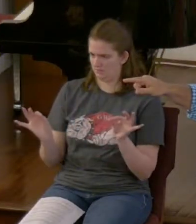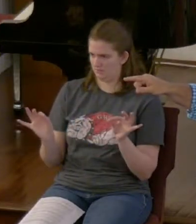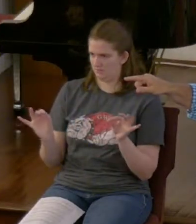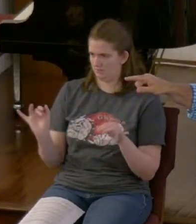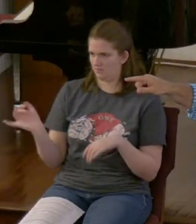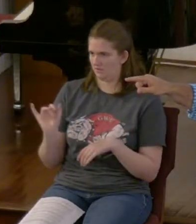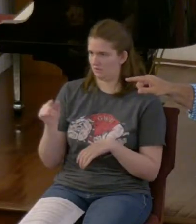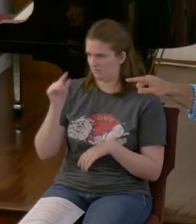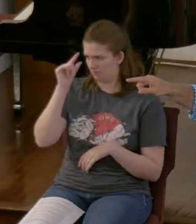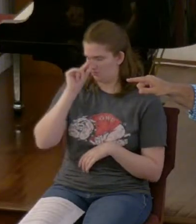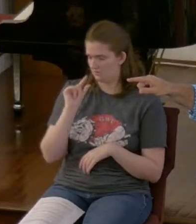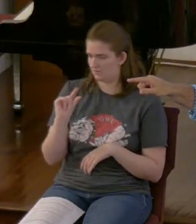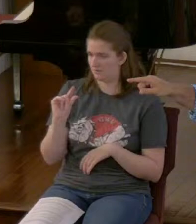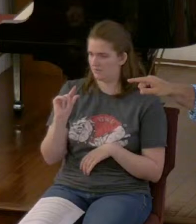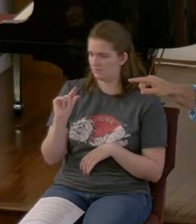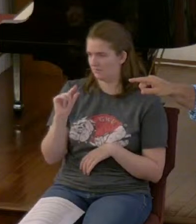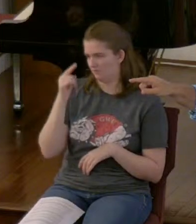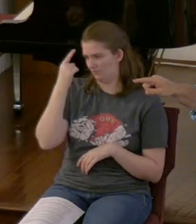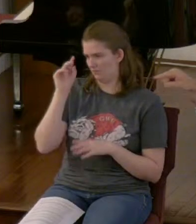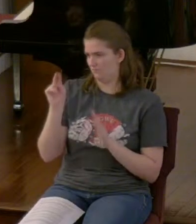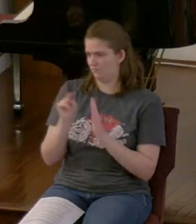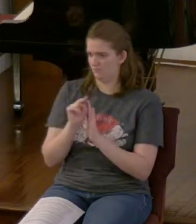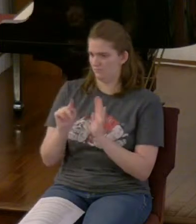Greek is for the New Testament